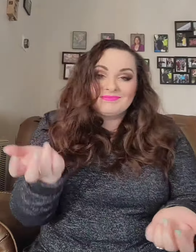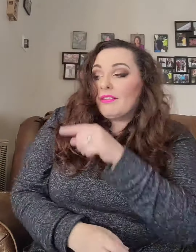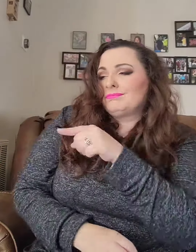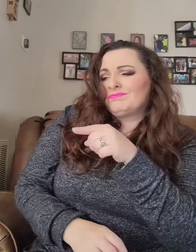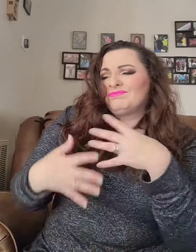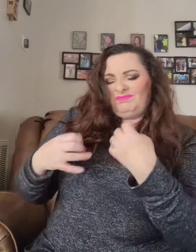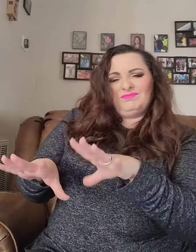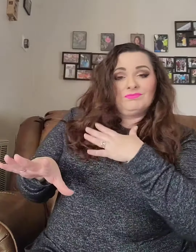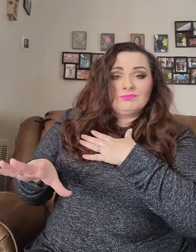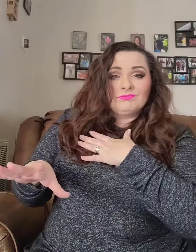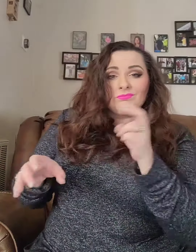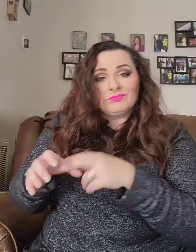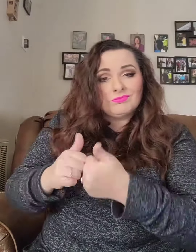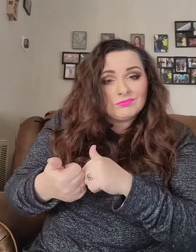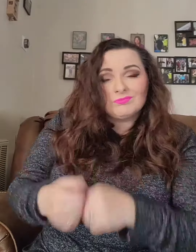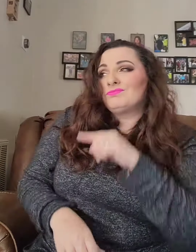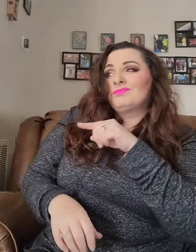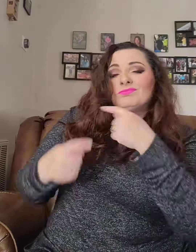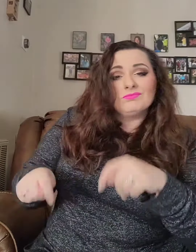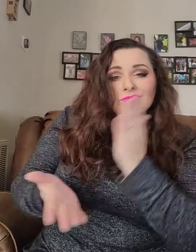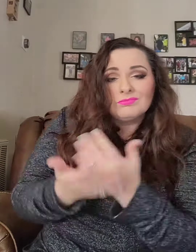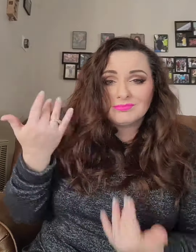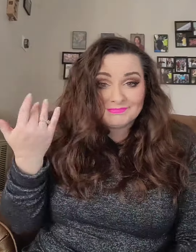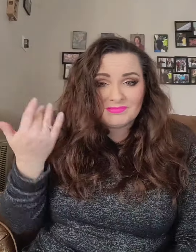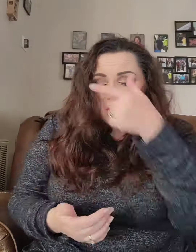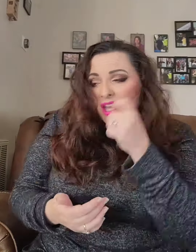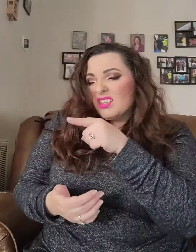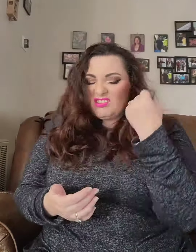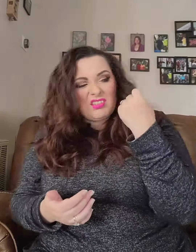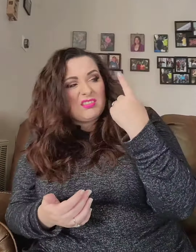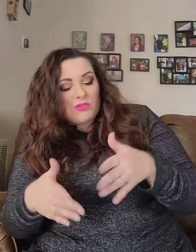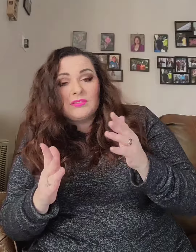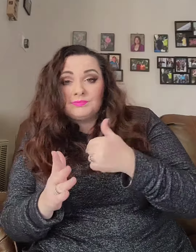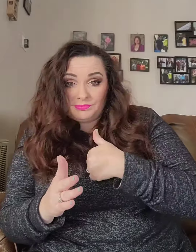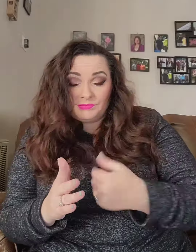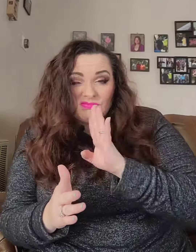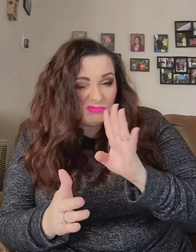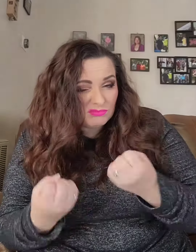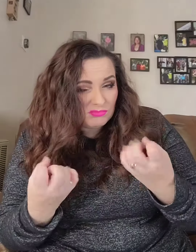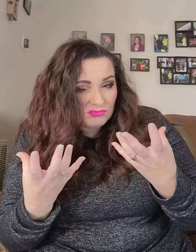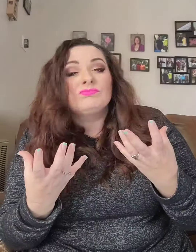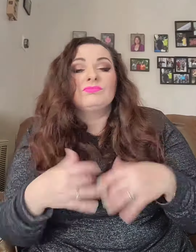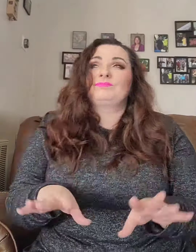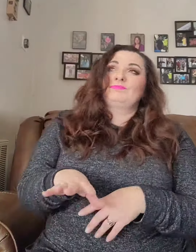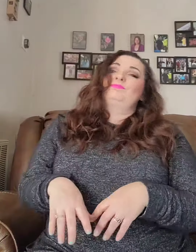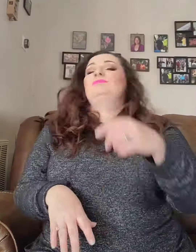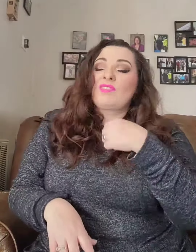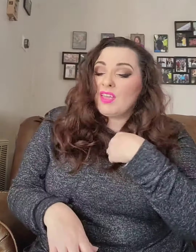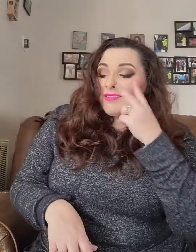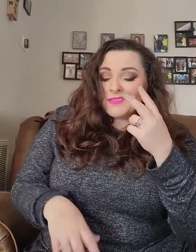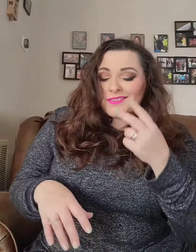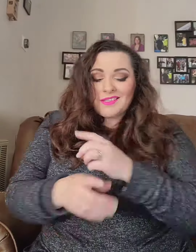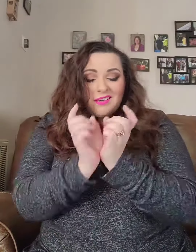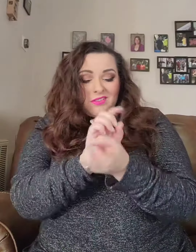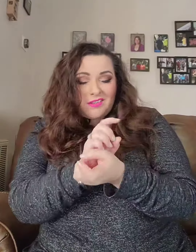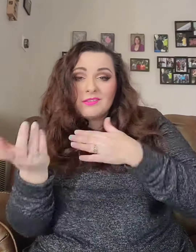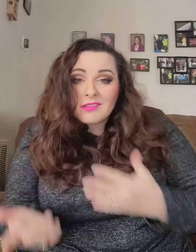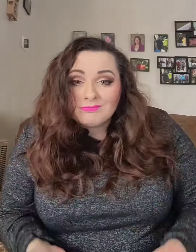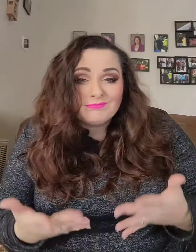the game and they stalling They ain't too familiar with the way that I be talking I been seeing way too many signs, I'm evolving Get the